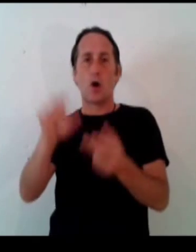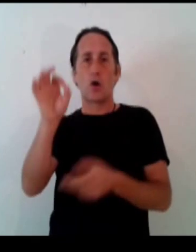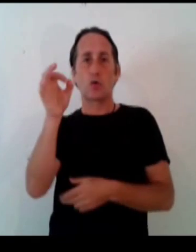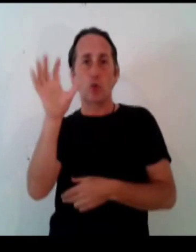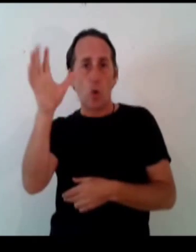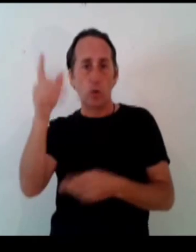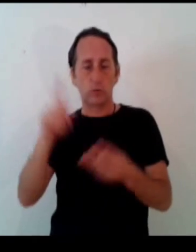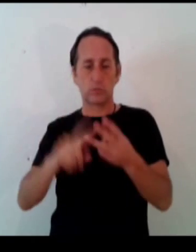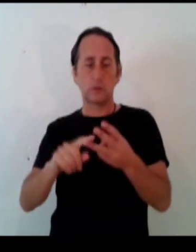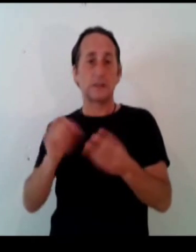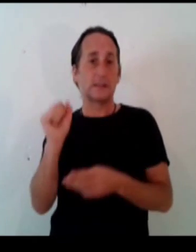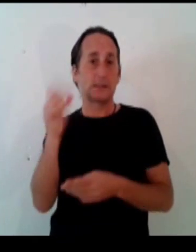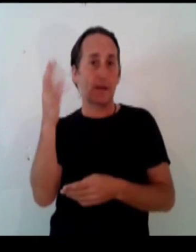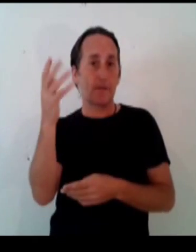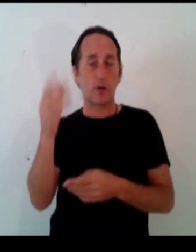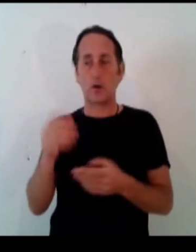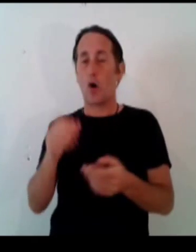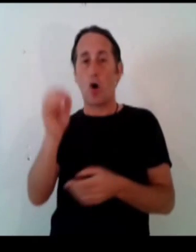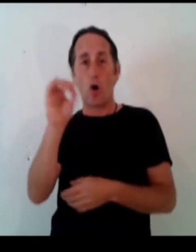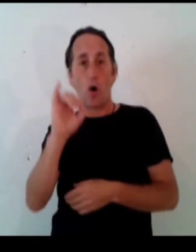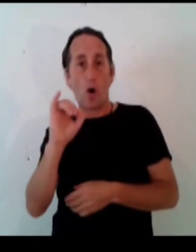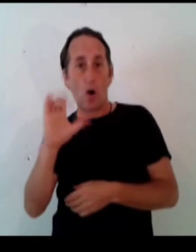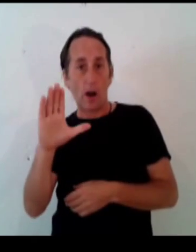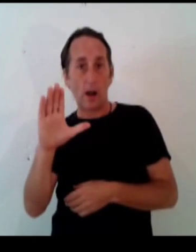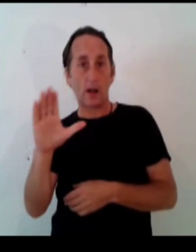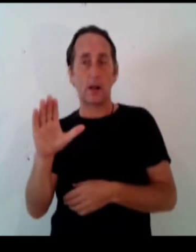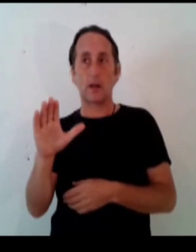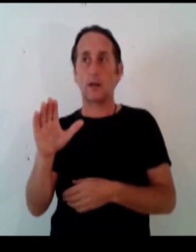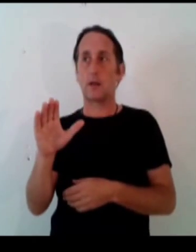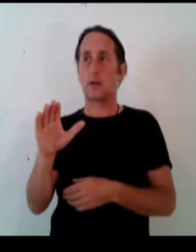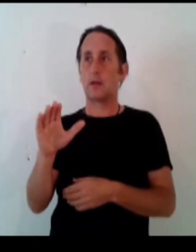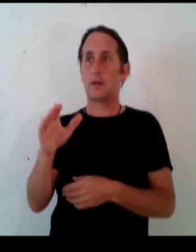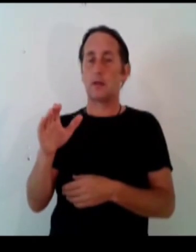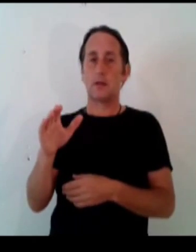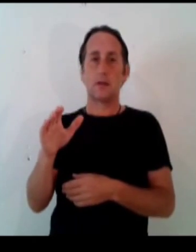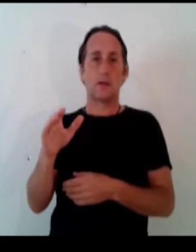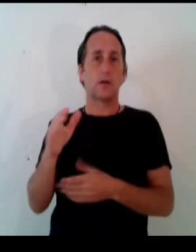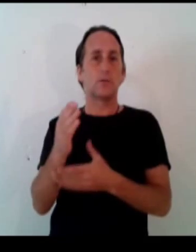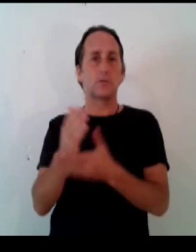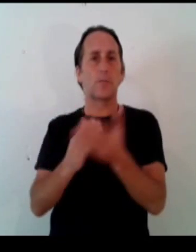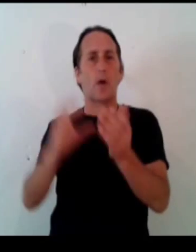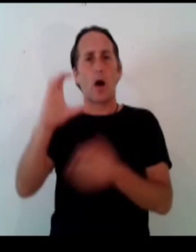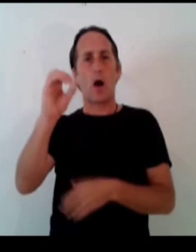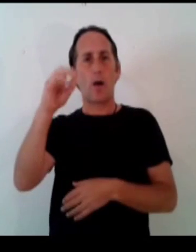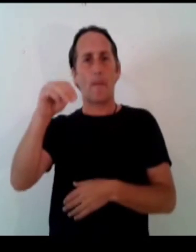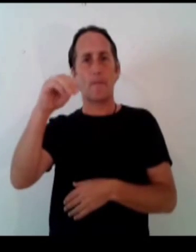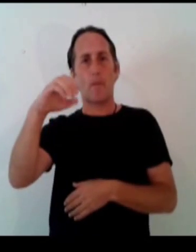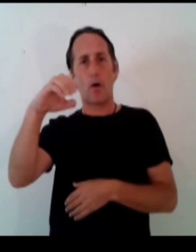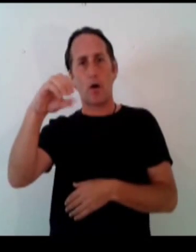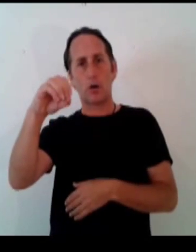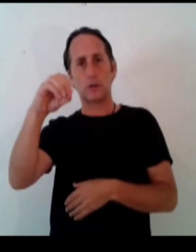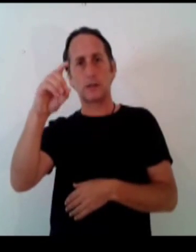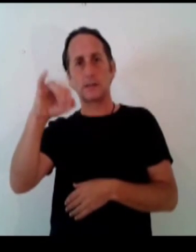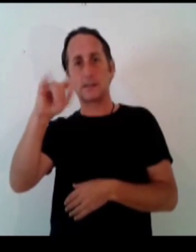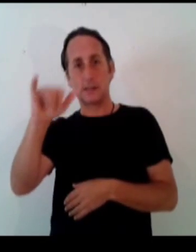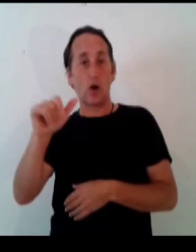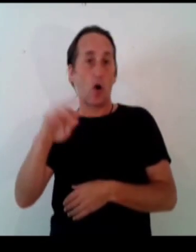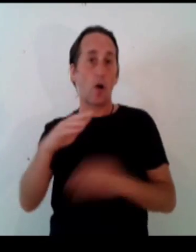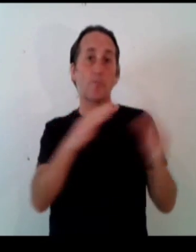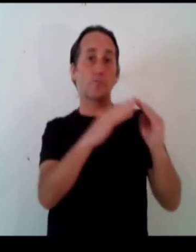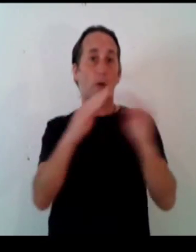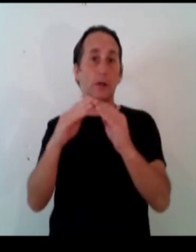gold silver oil a certain amount of commodities or even